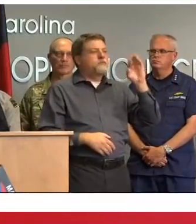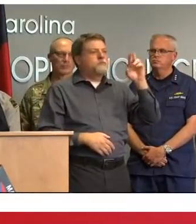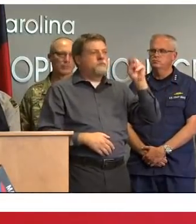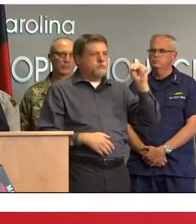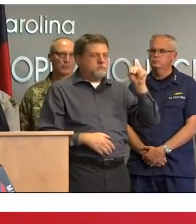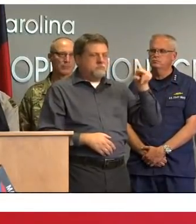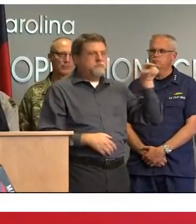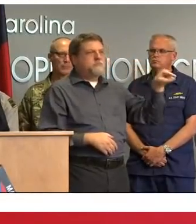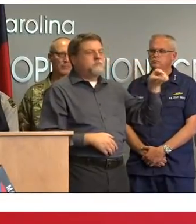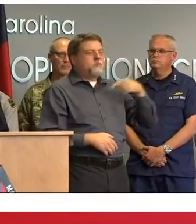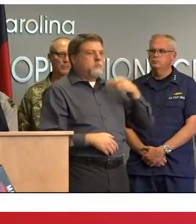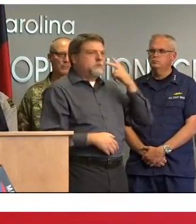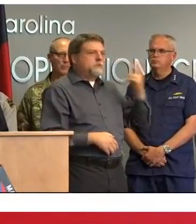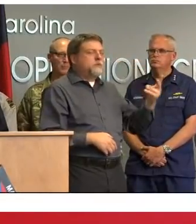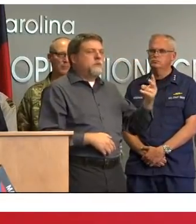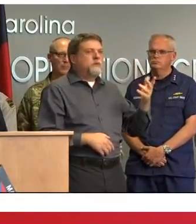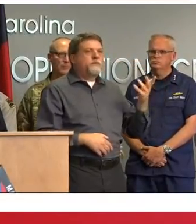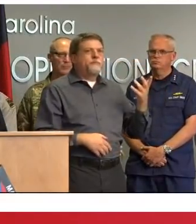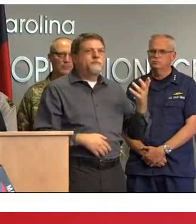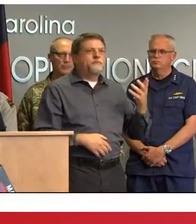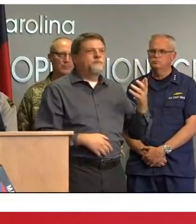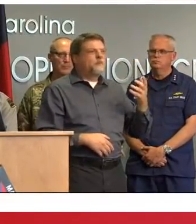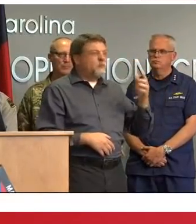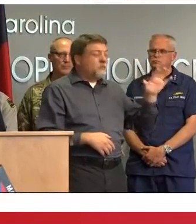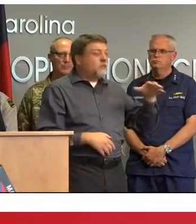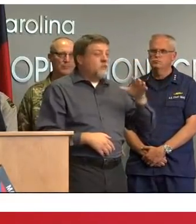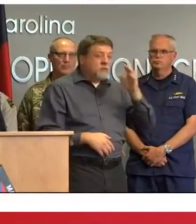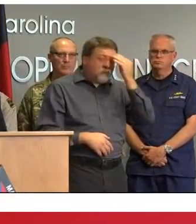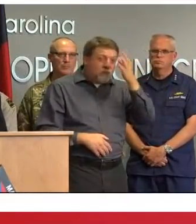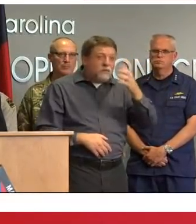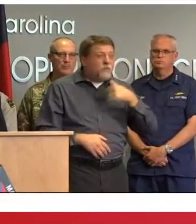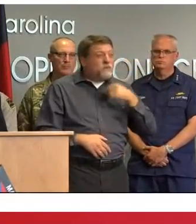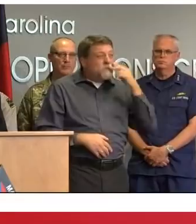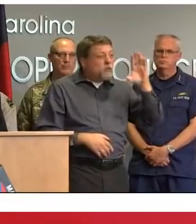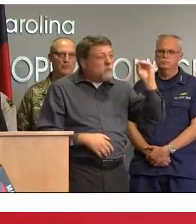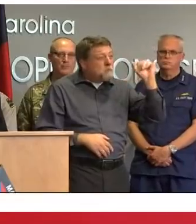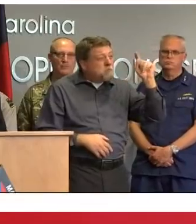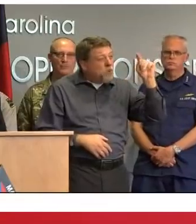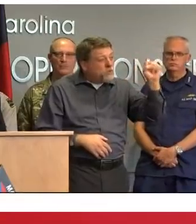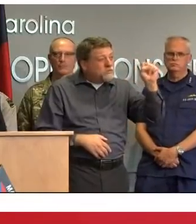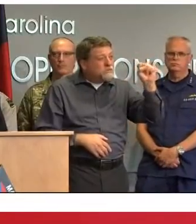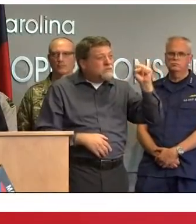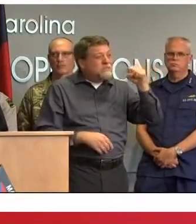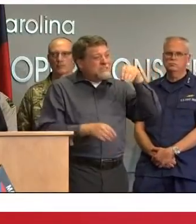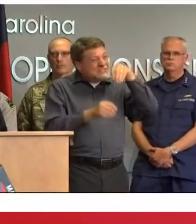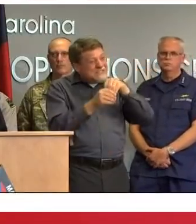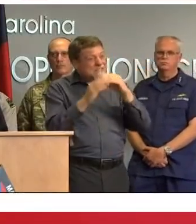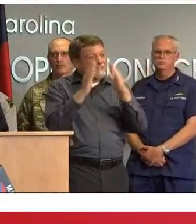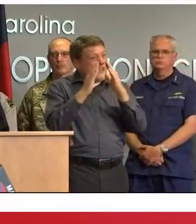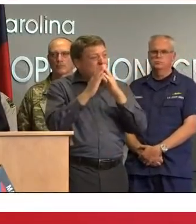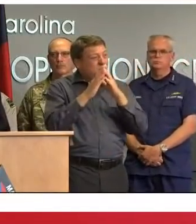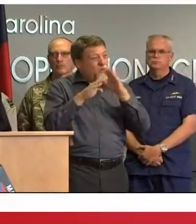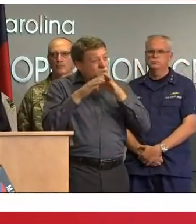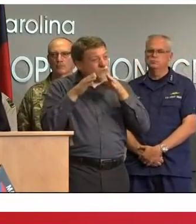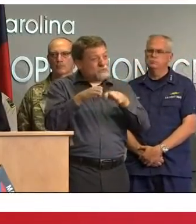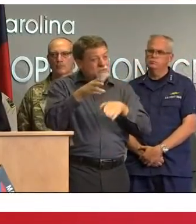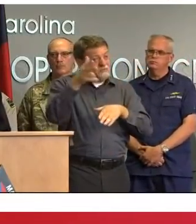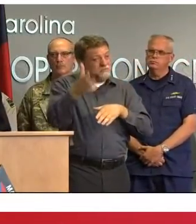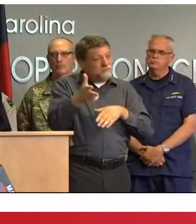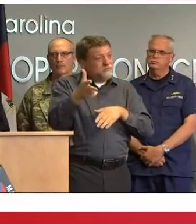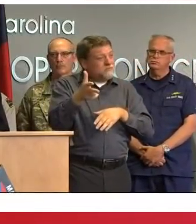and you could see boats that had been washed up into the town significant